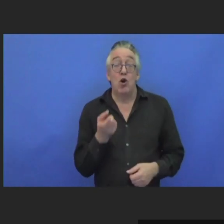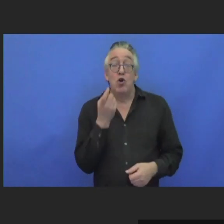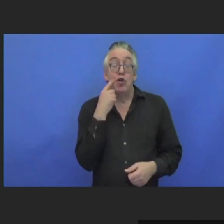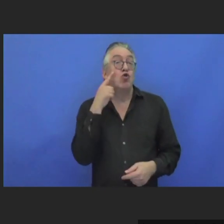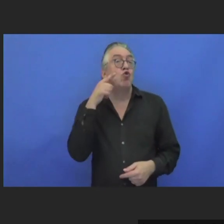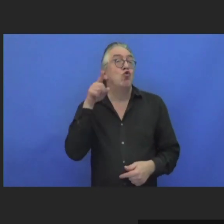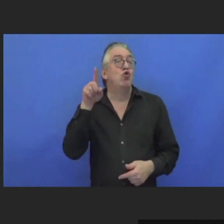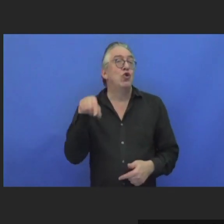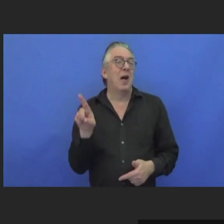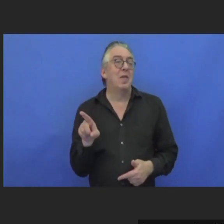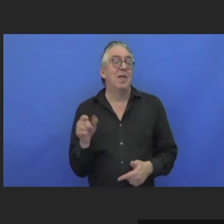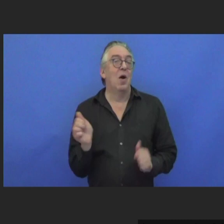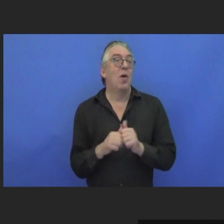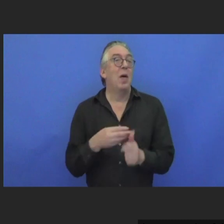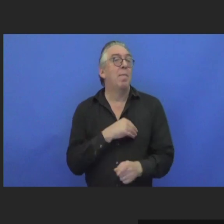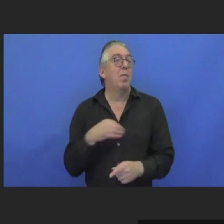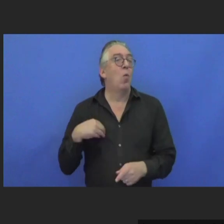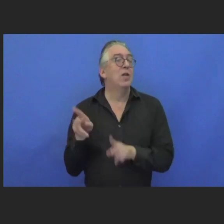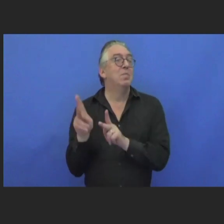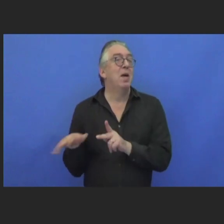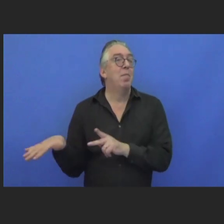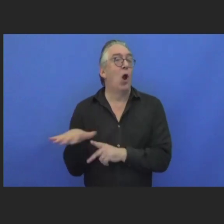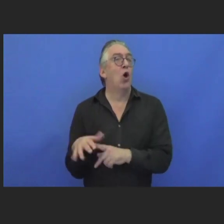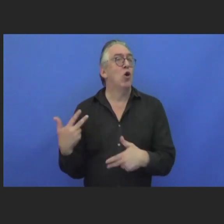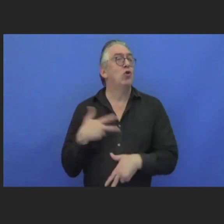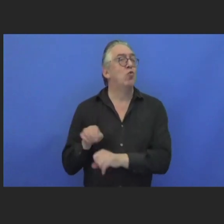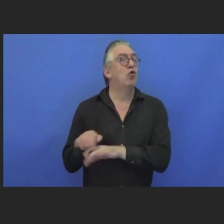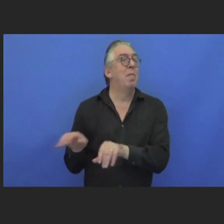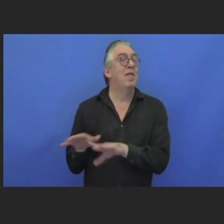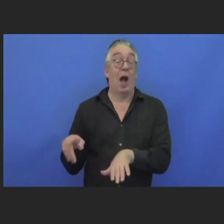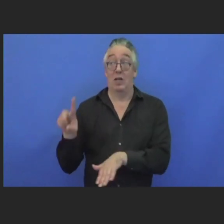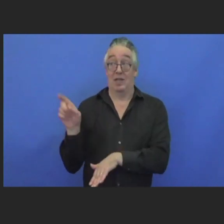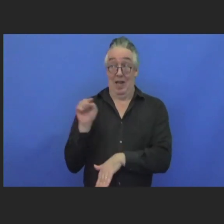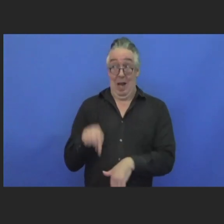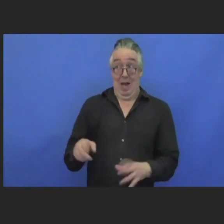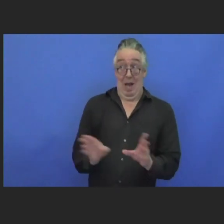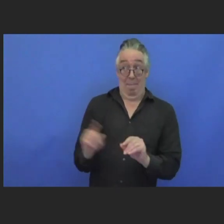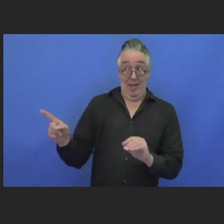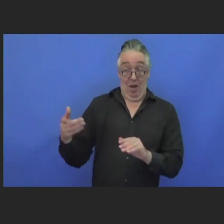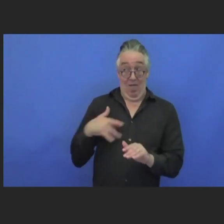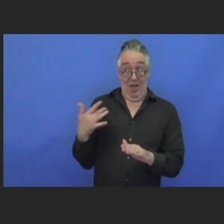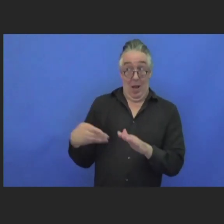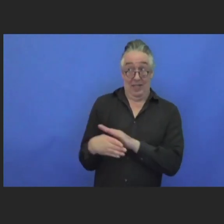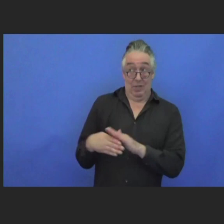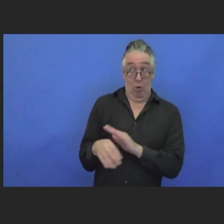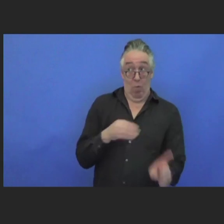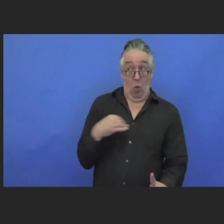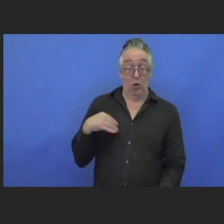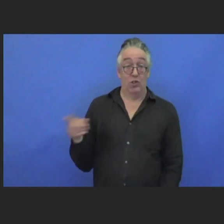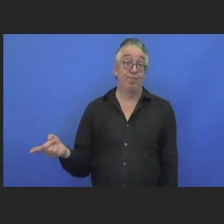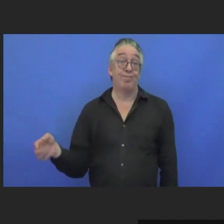some of the Polish people via social media if this meeting is accessible to them in Polish language, and they said no.